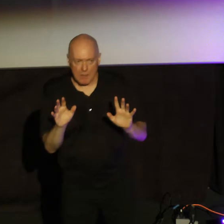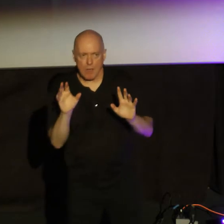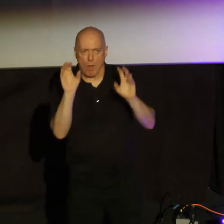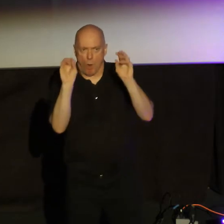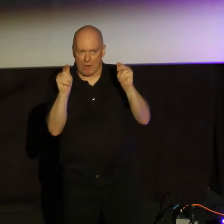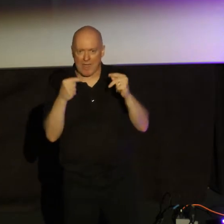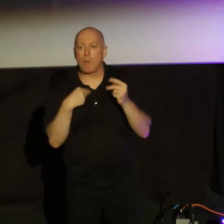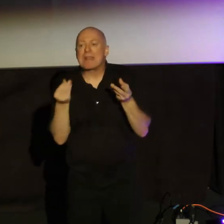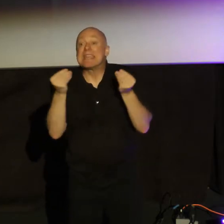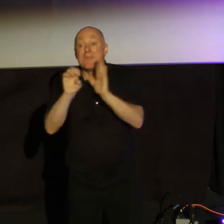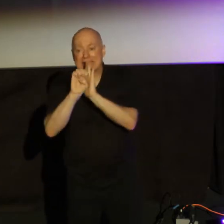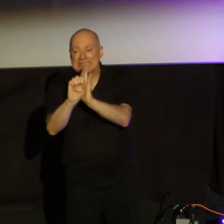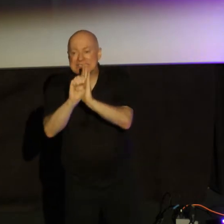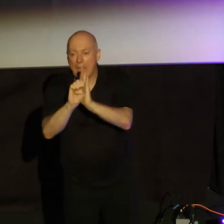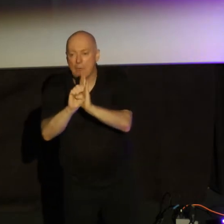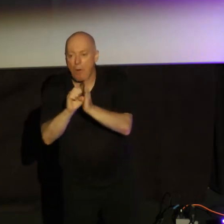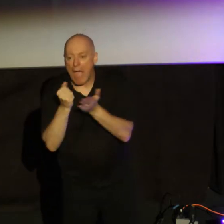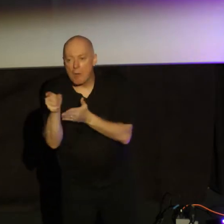illustration to help kind of flesh this out for you.